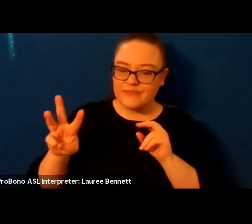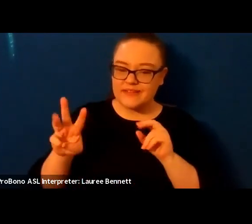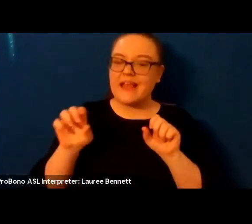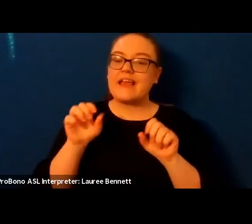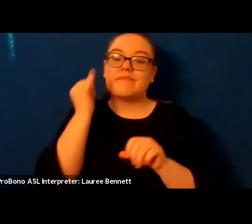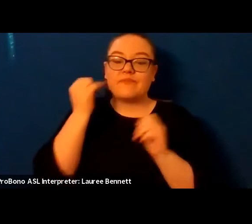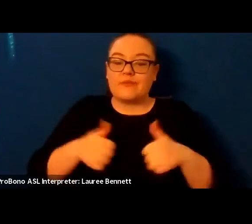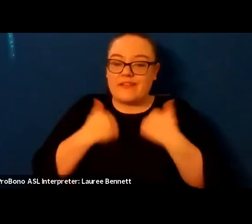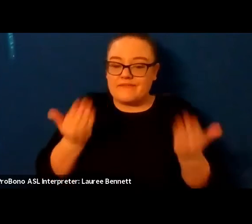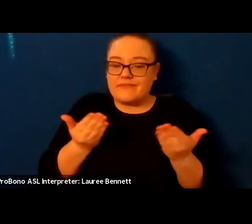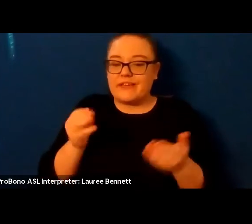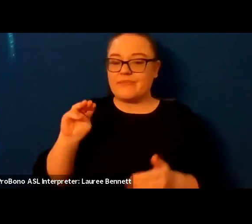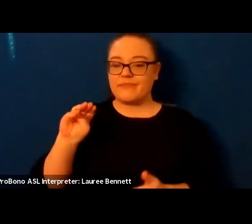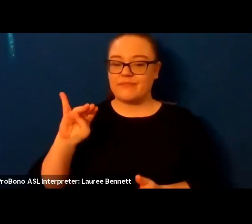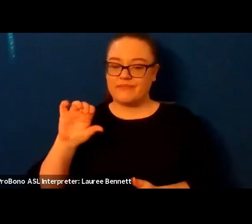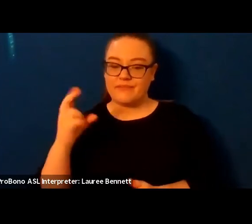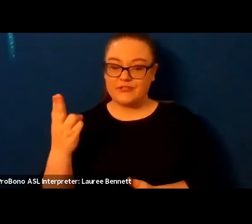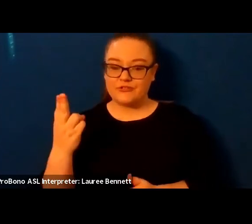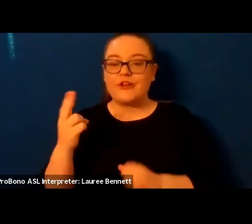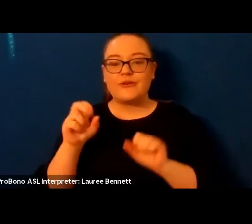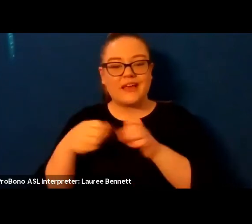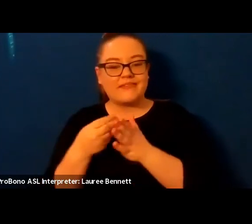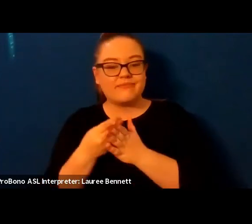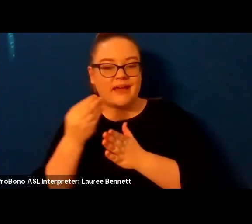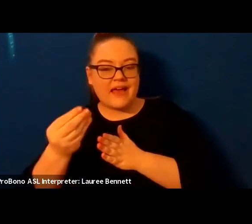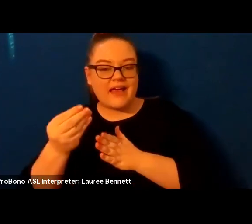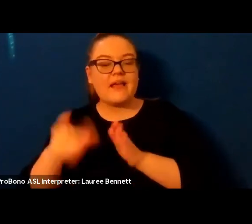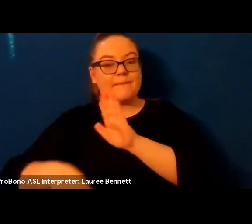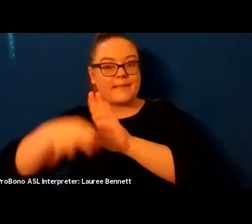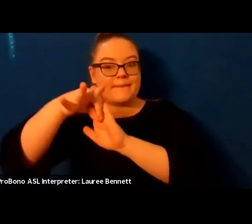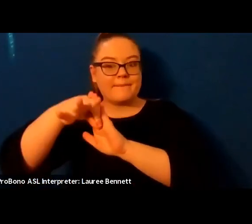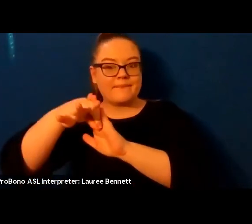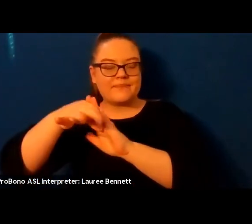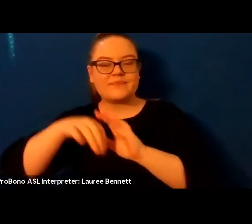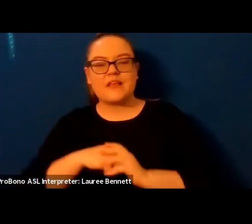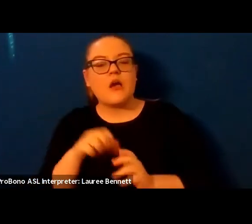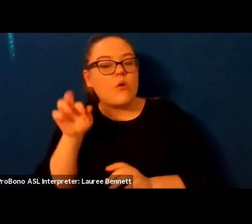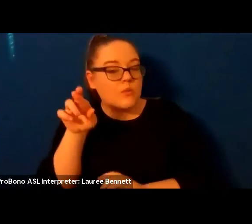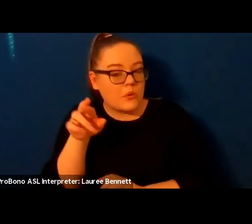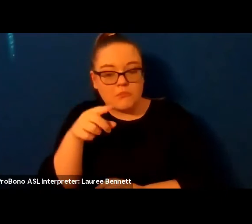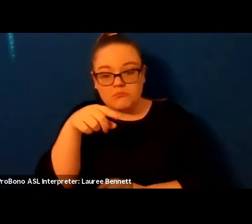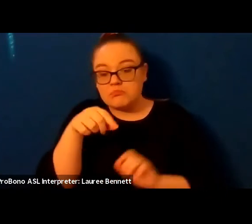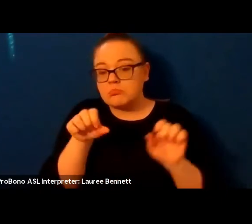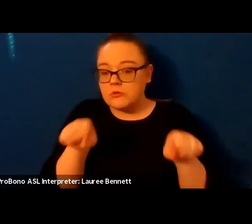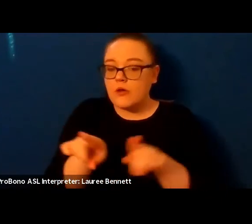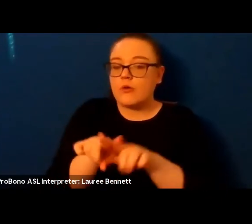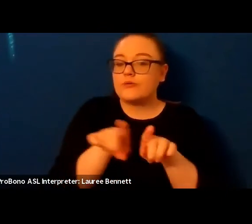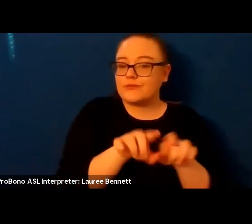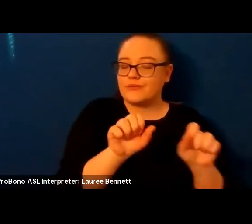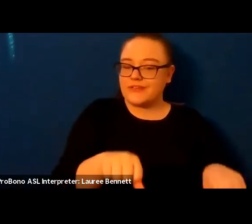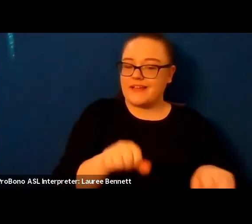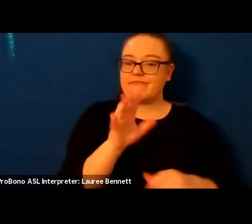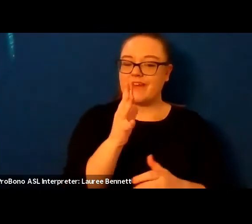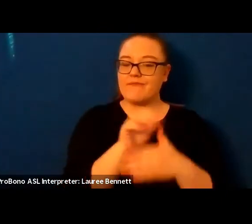michigan in lieu of a book purchase we'd also ask that you consider a five dollar donation to sustain our virtual